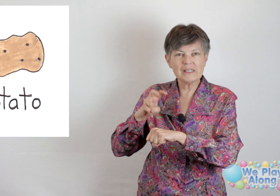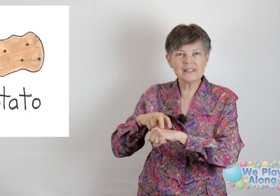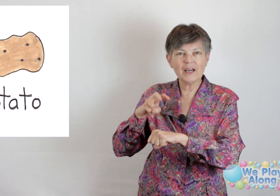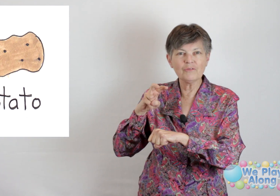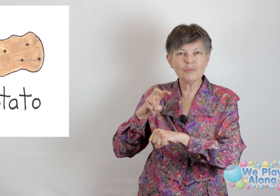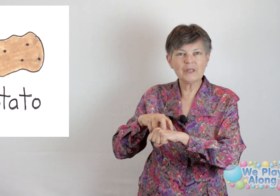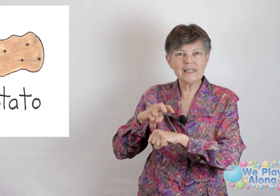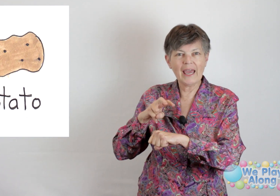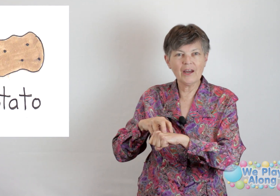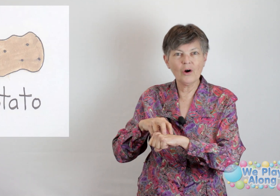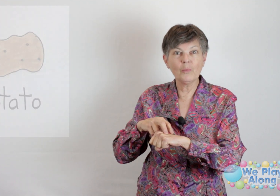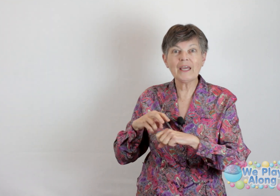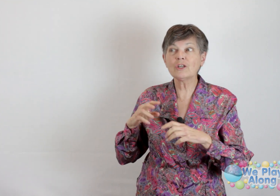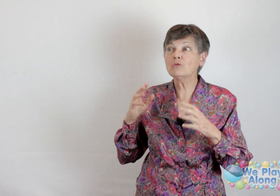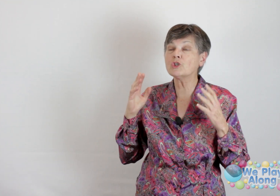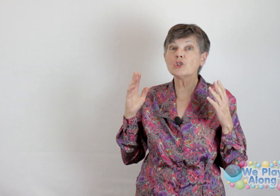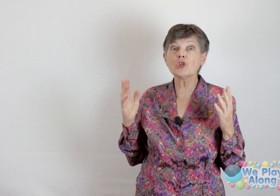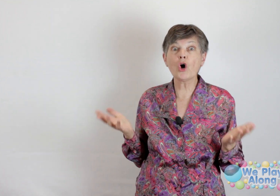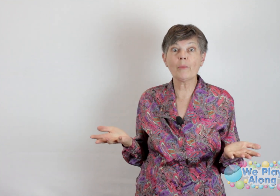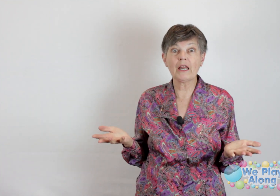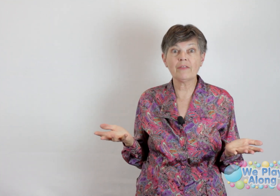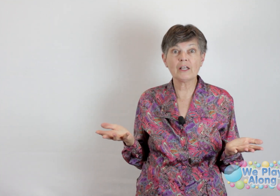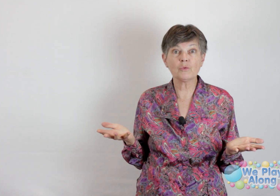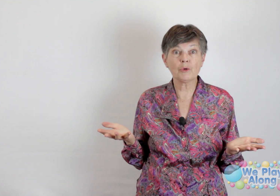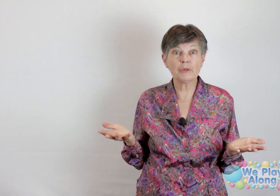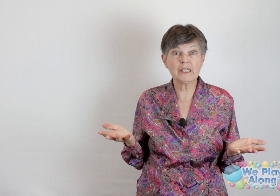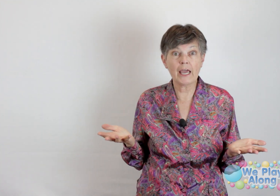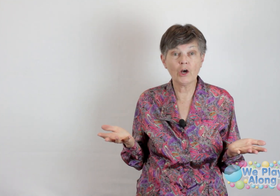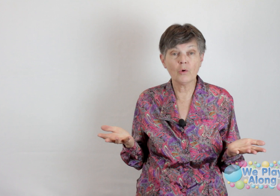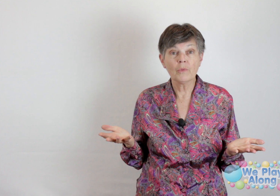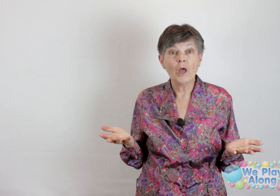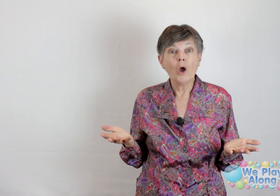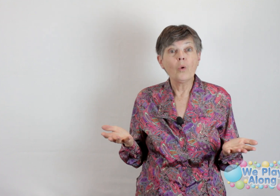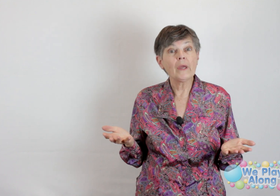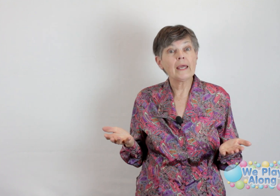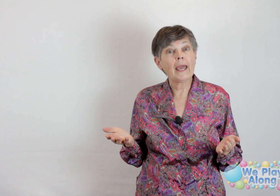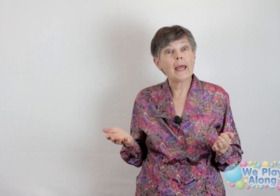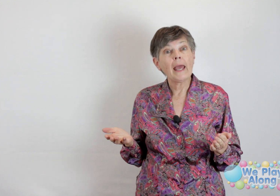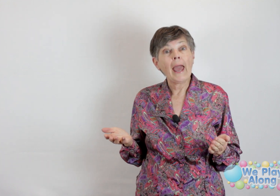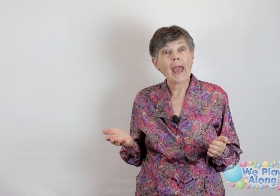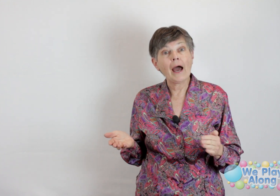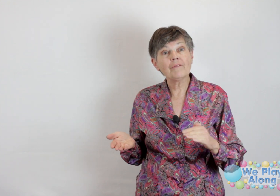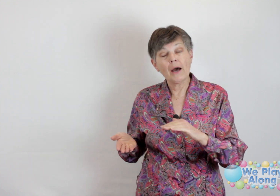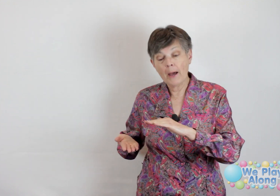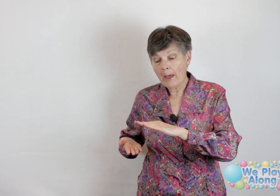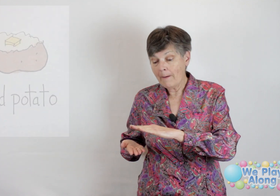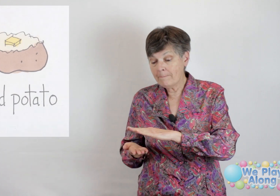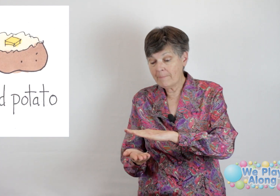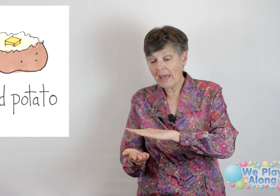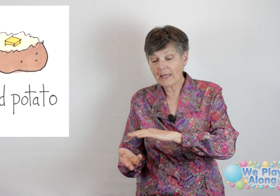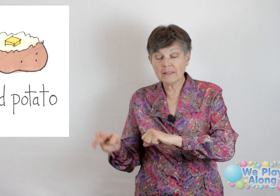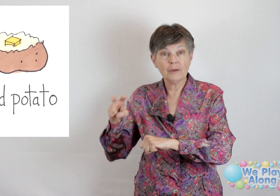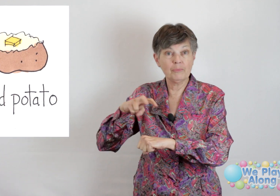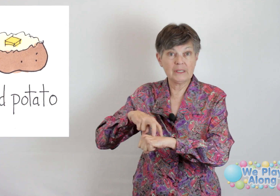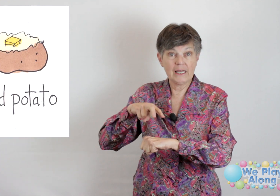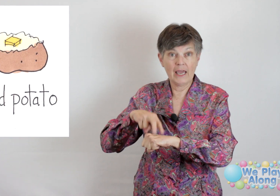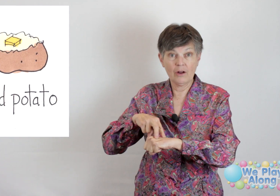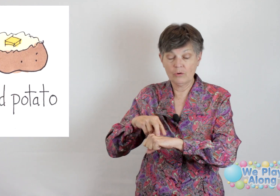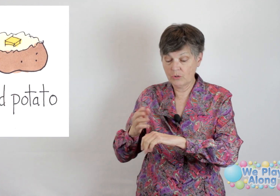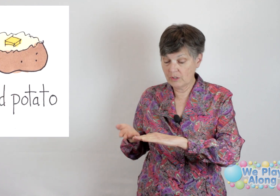is the sign for potato. And we can do so many things with a potato. We can have a baked potato. So